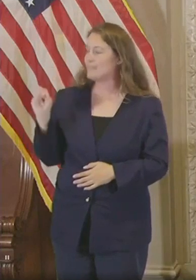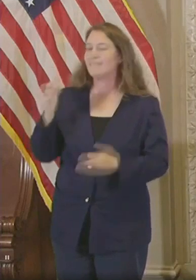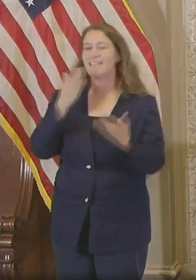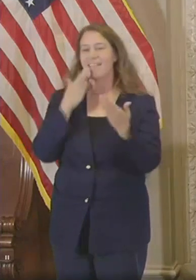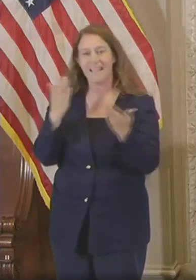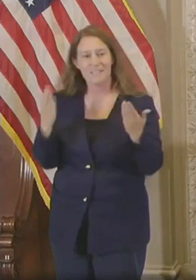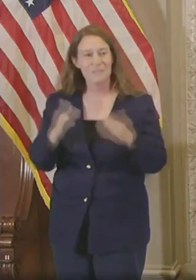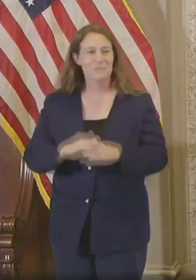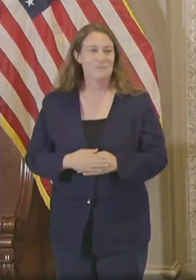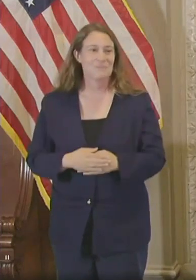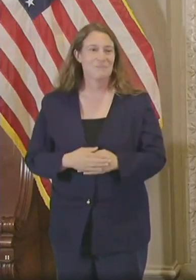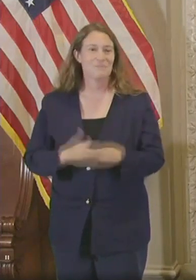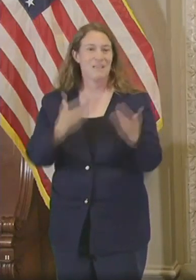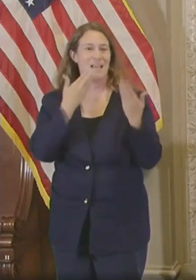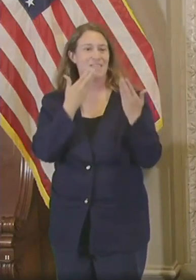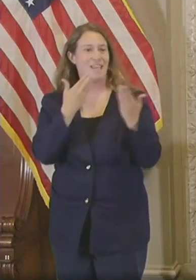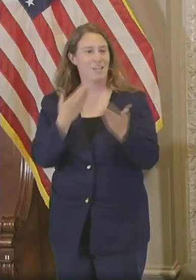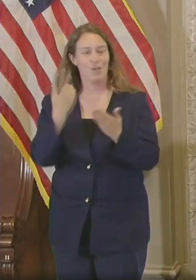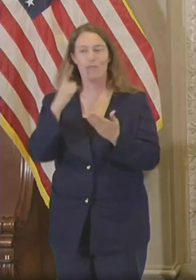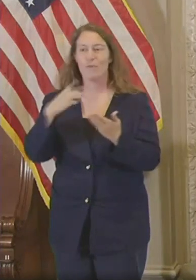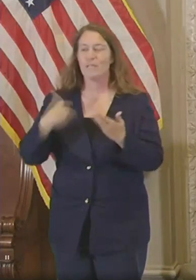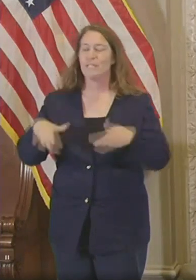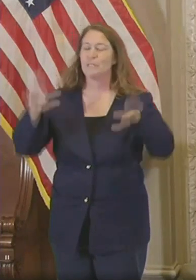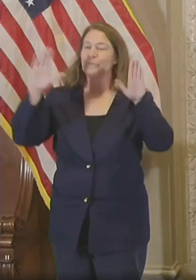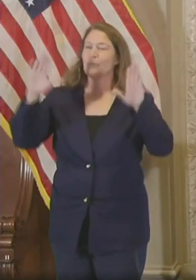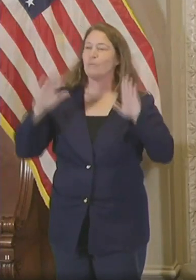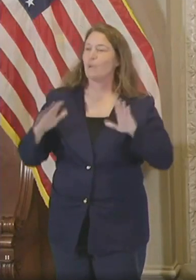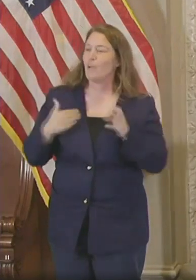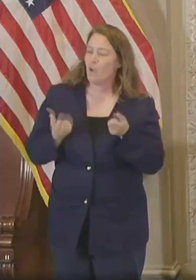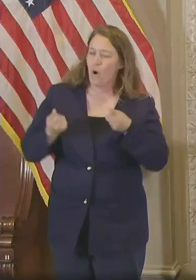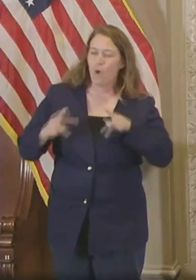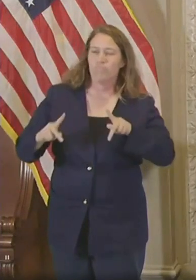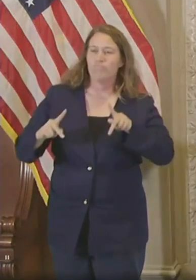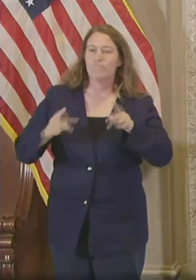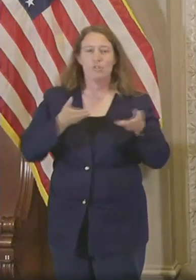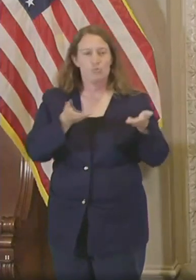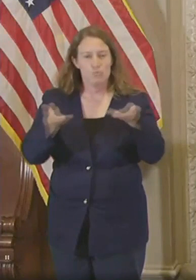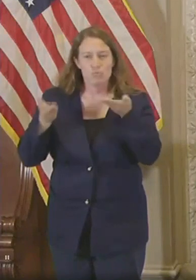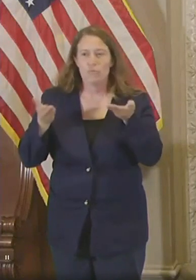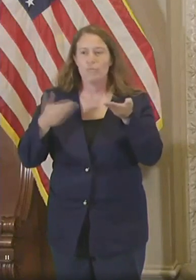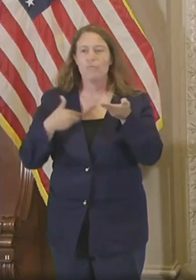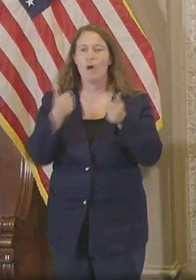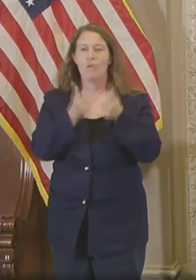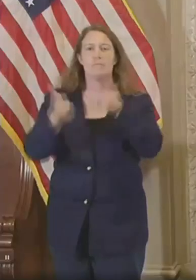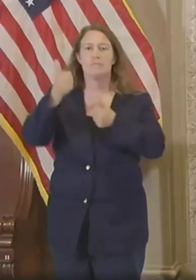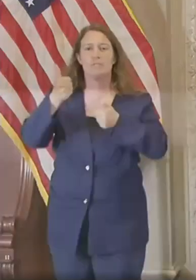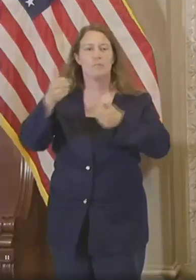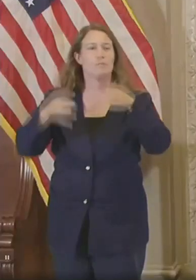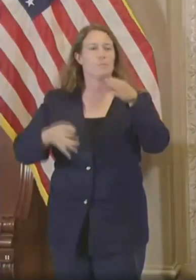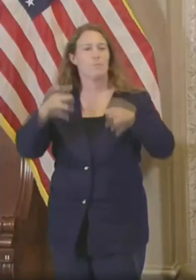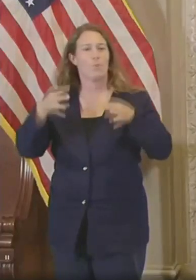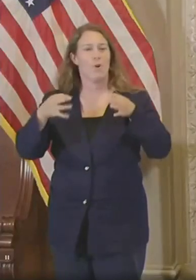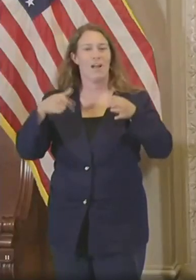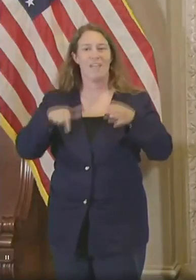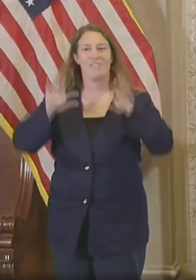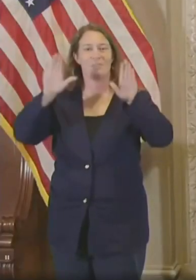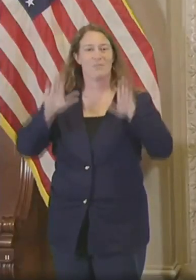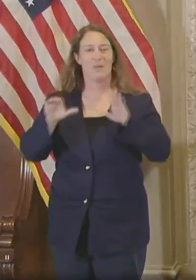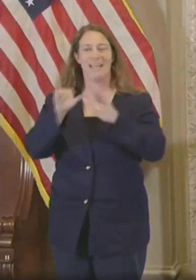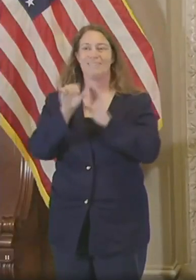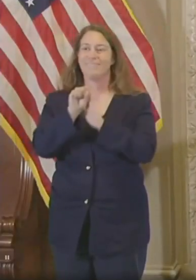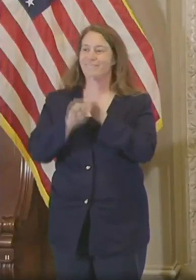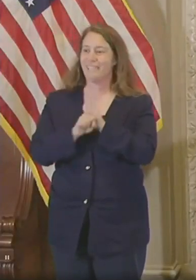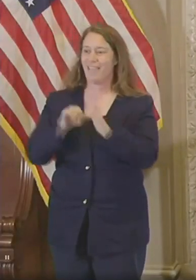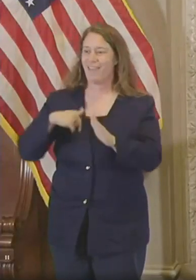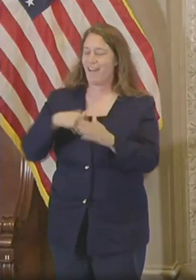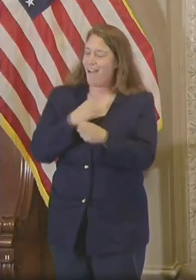Thank you for this tremendous opportunity to serve on the Supreme Court of this great state that I love, and I know